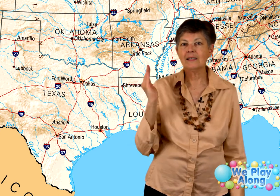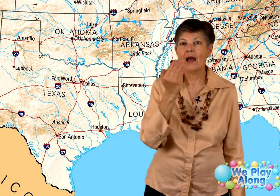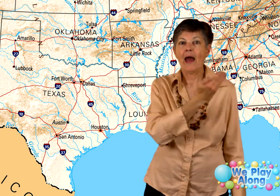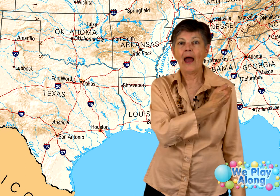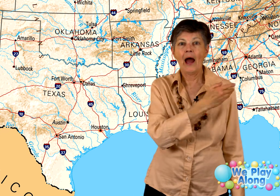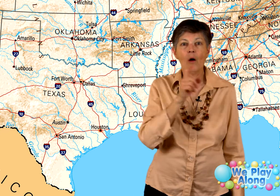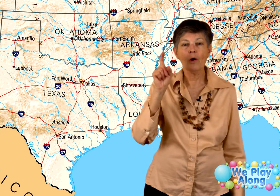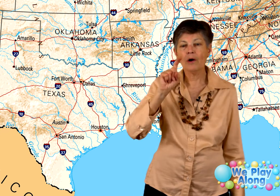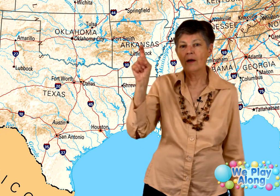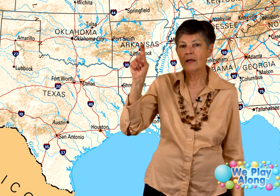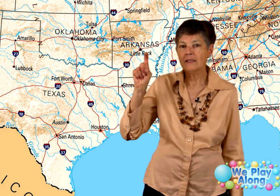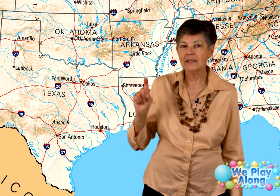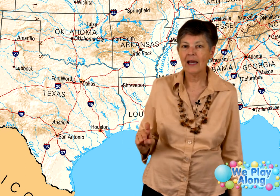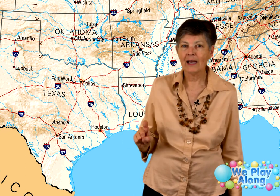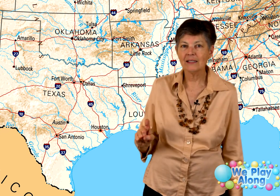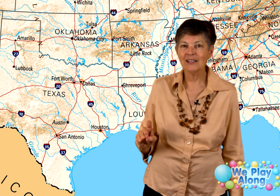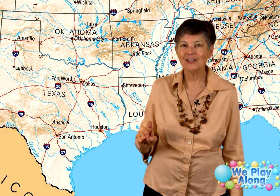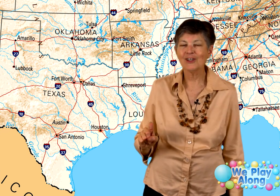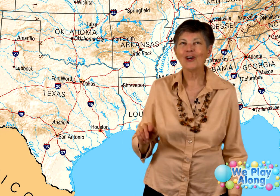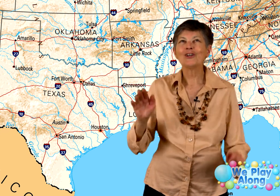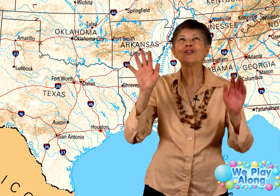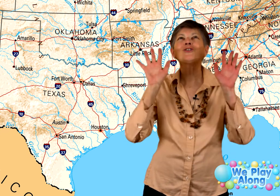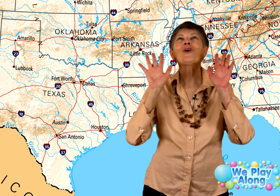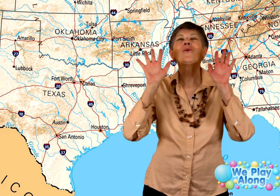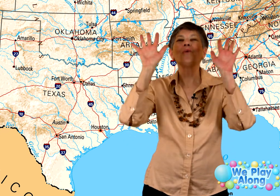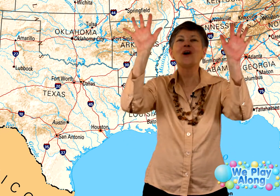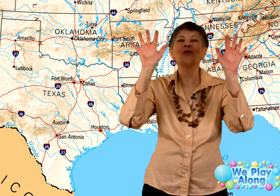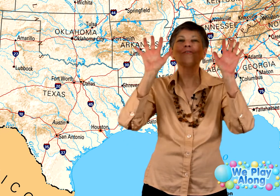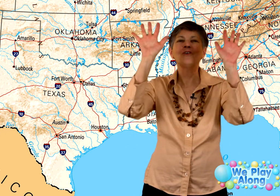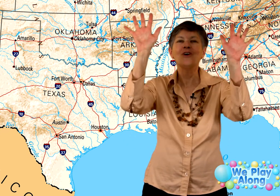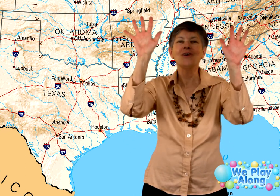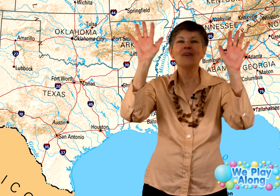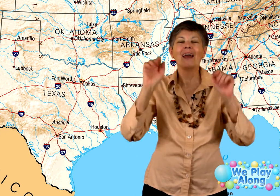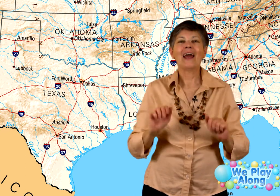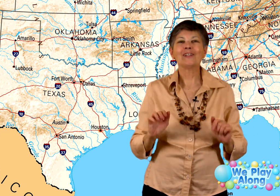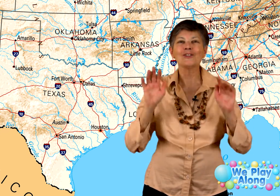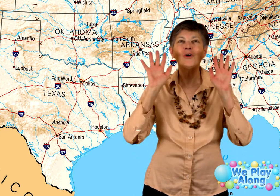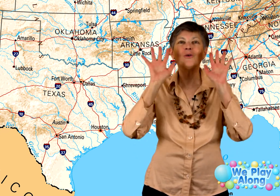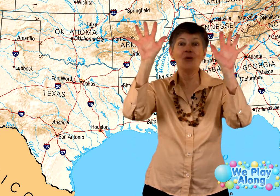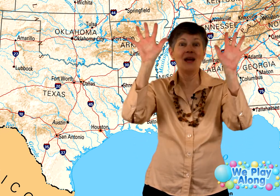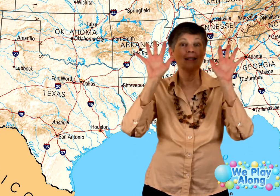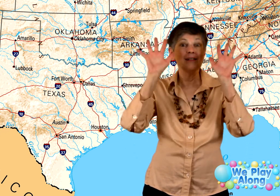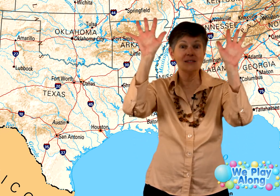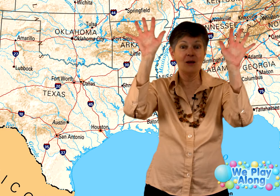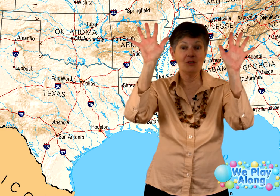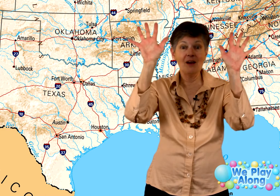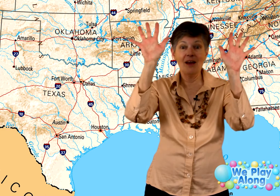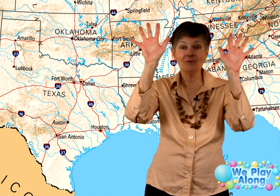Texas, Our, Texas, so wonderful and so great. It's the same sign.